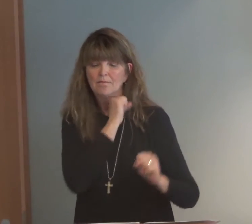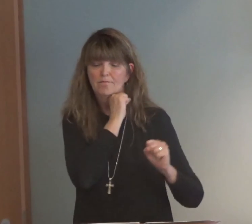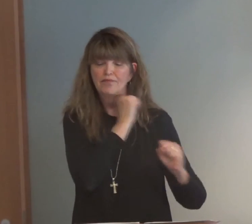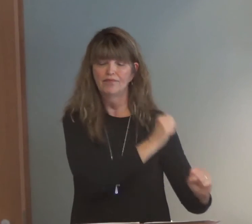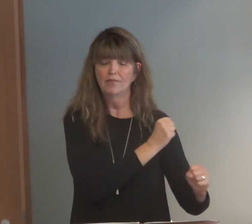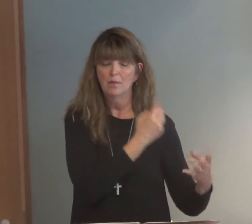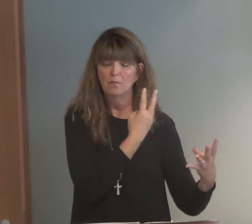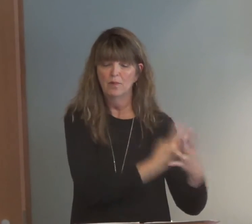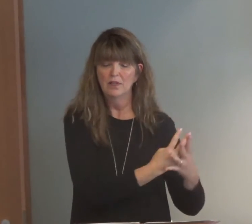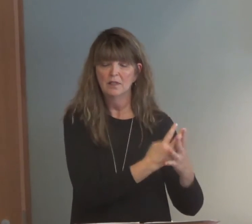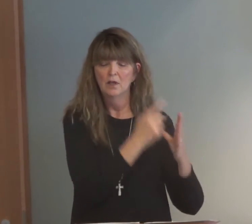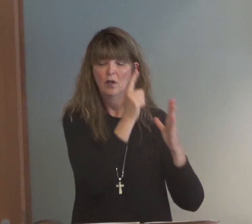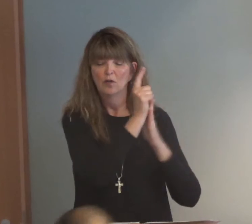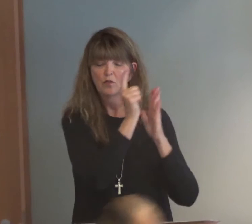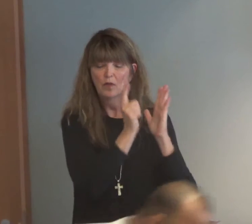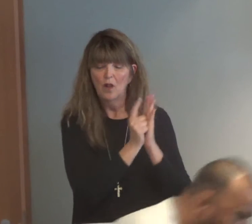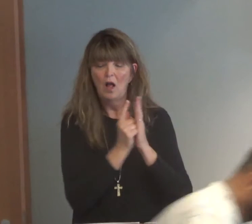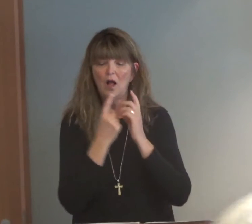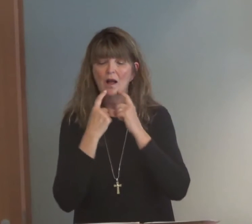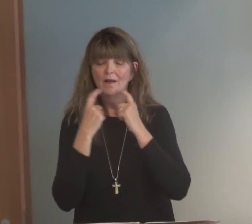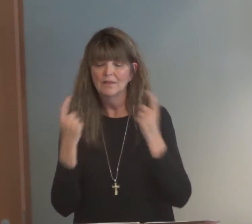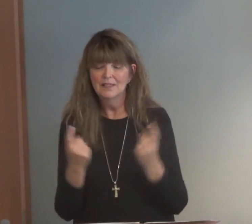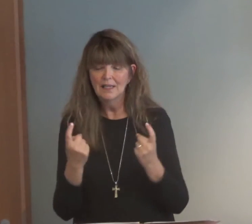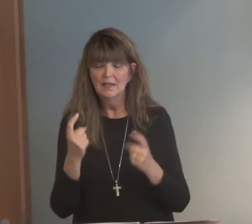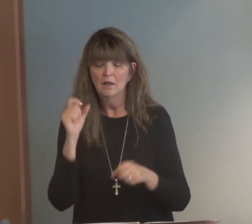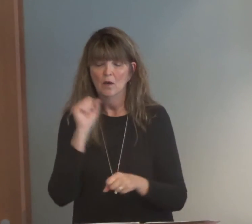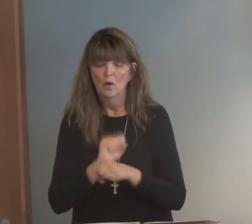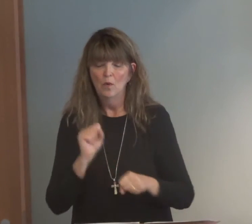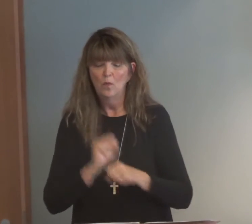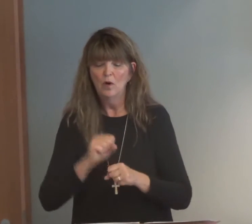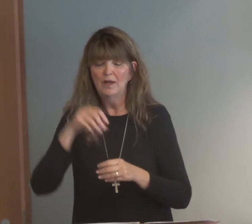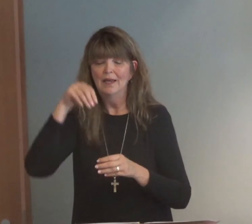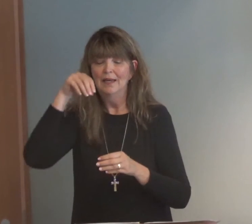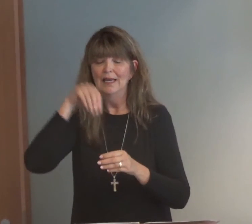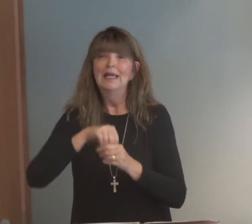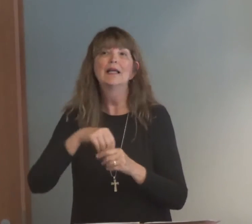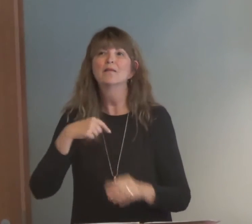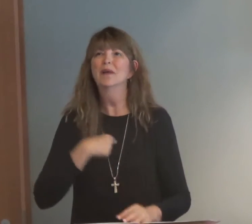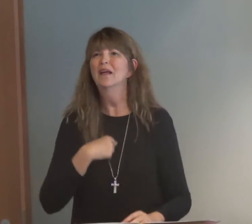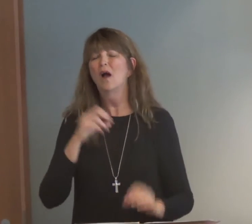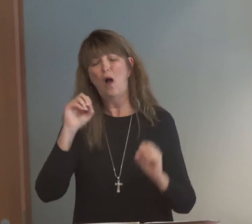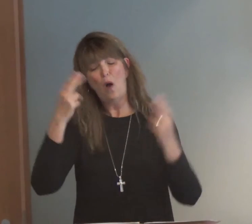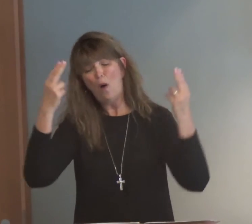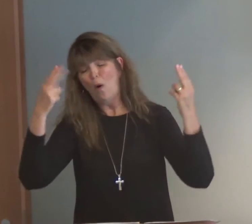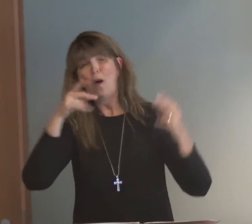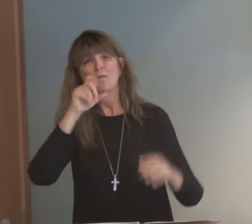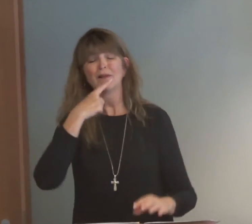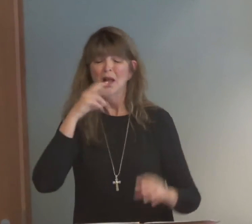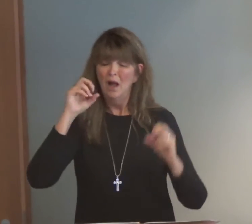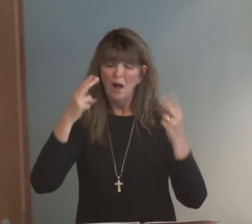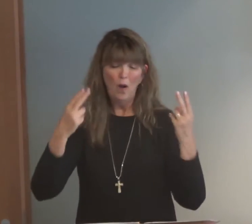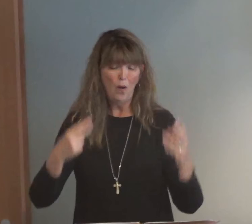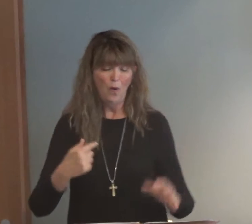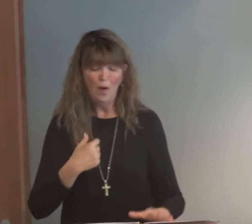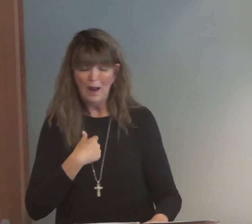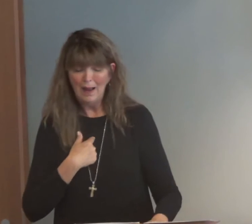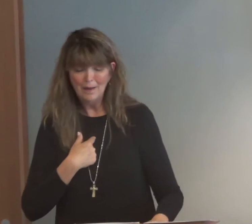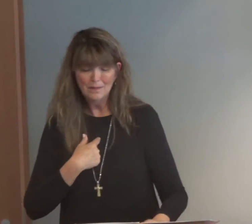And making me enslaved and imprisoned to the law of sin that is working within me. Paul